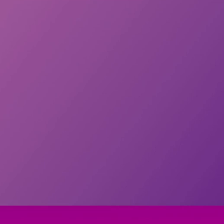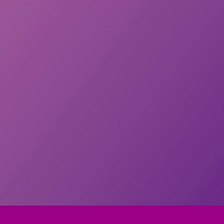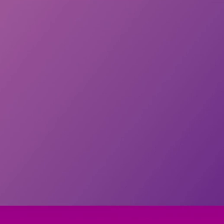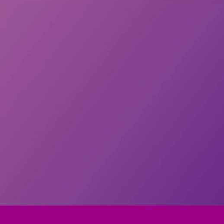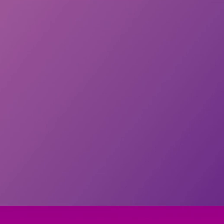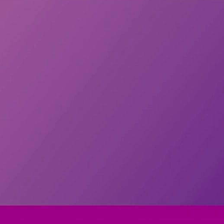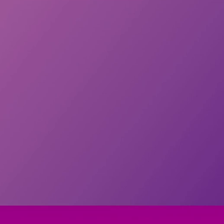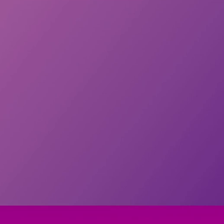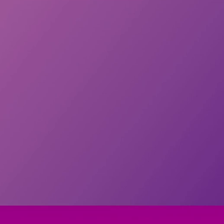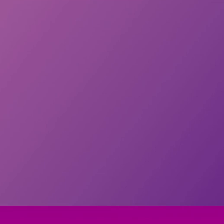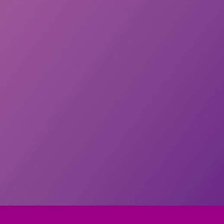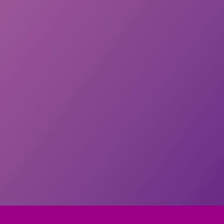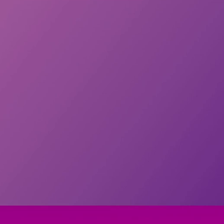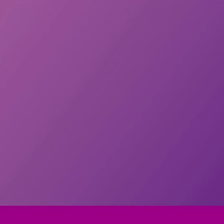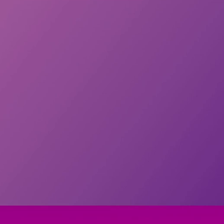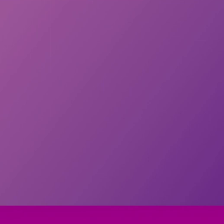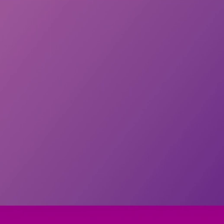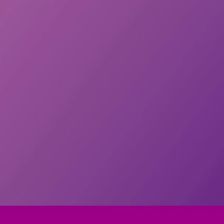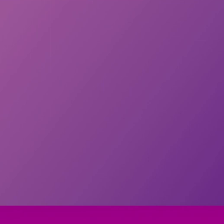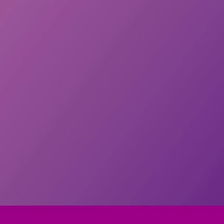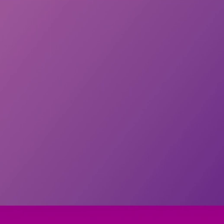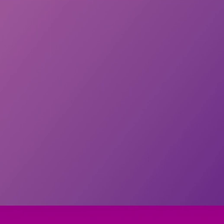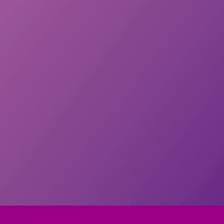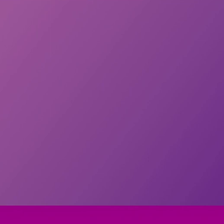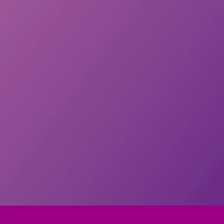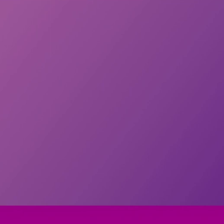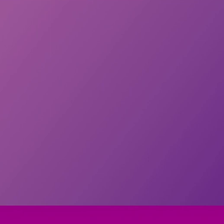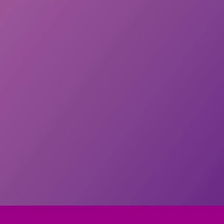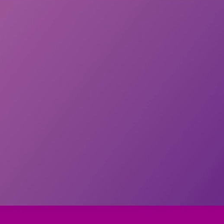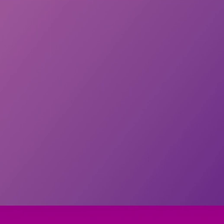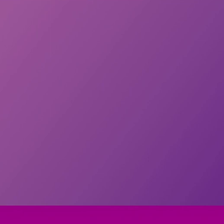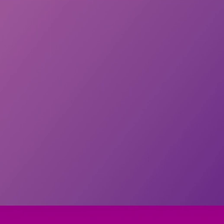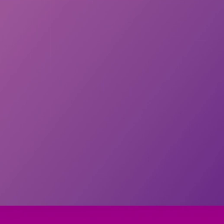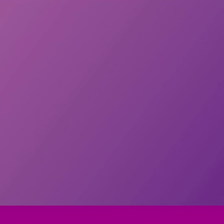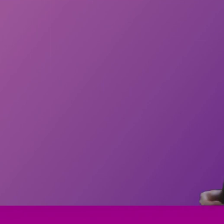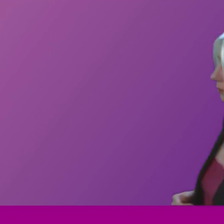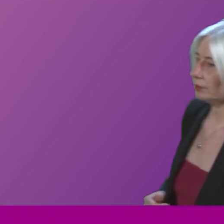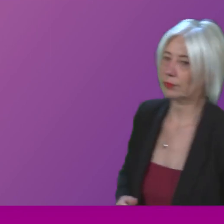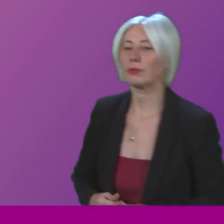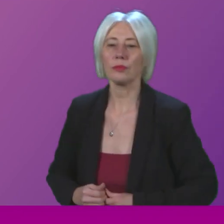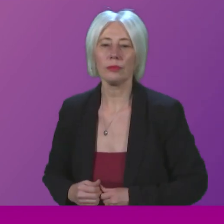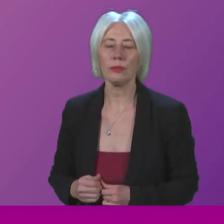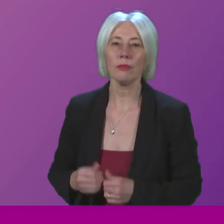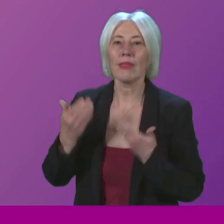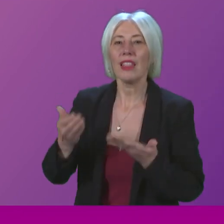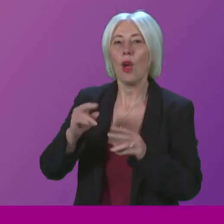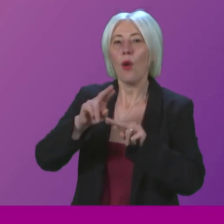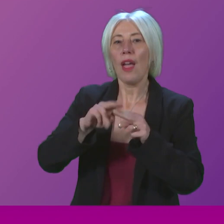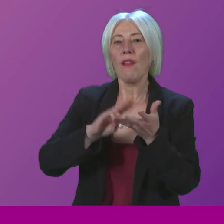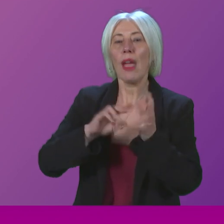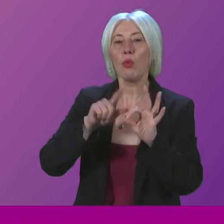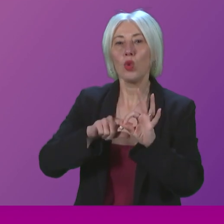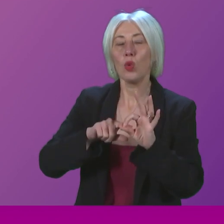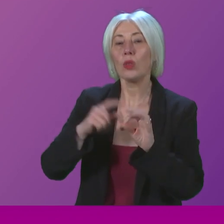Thank you. That concludes General Questions. next item of business is First Minister's questions and at question number one, call Douglas Ross.